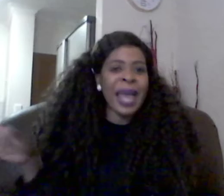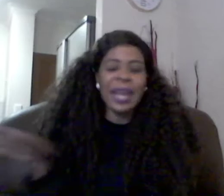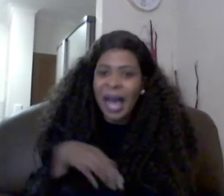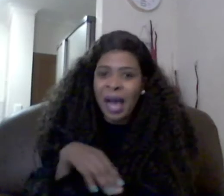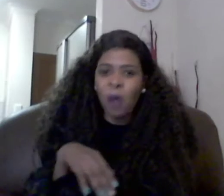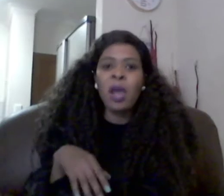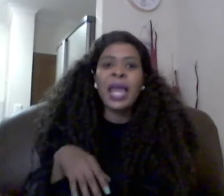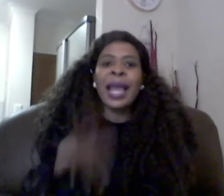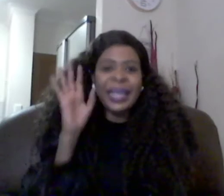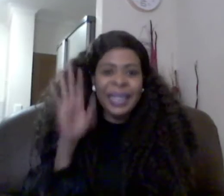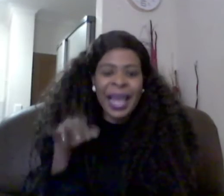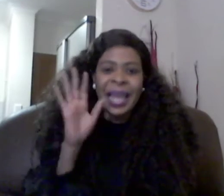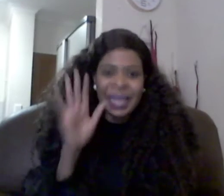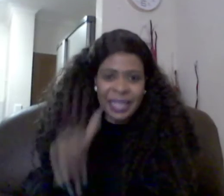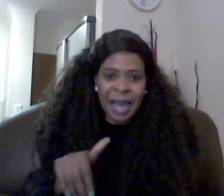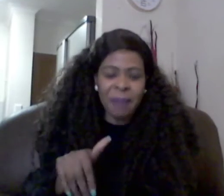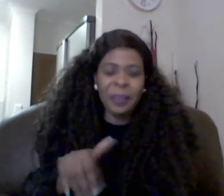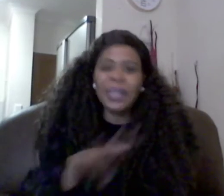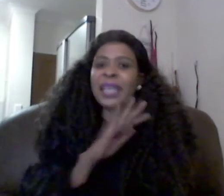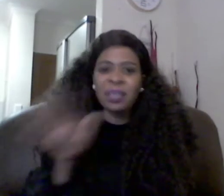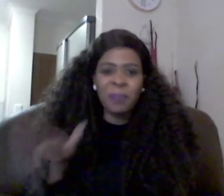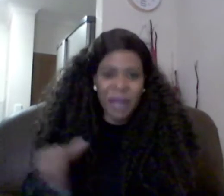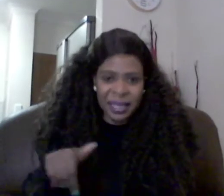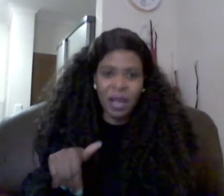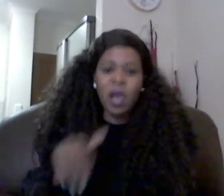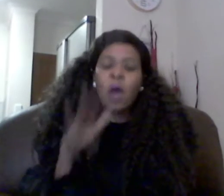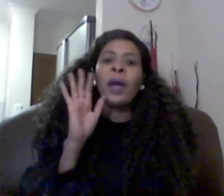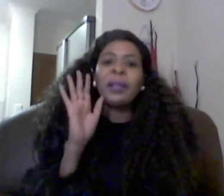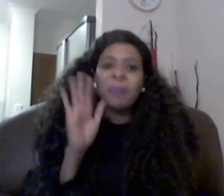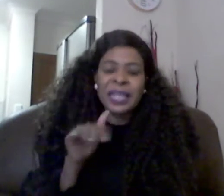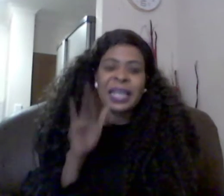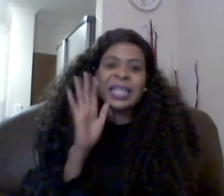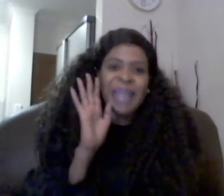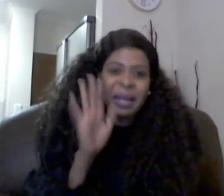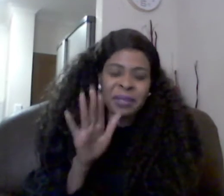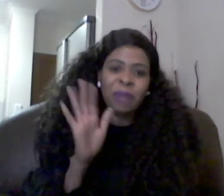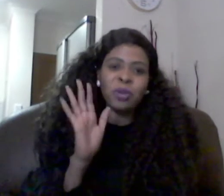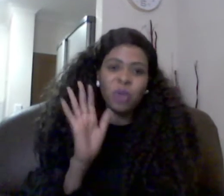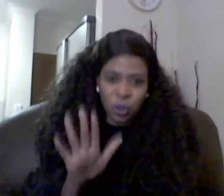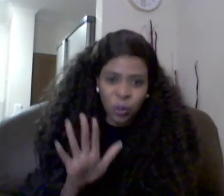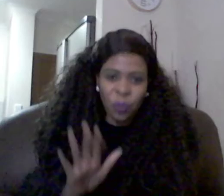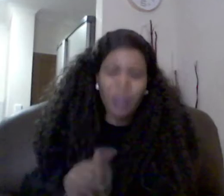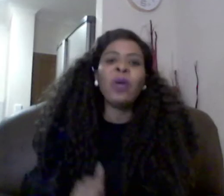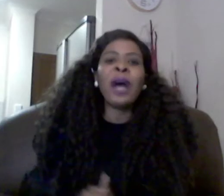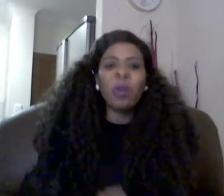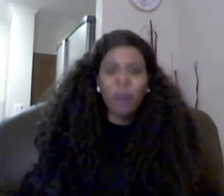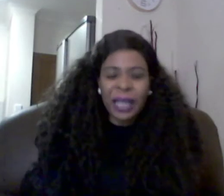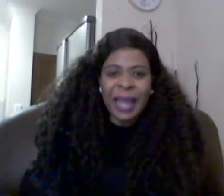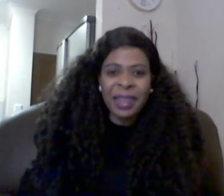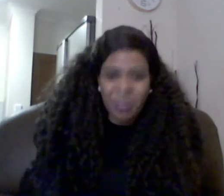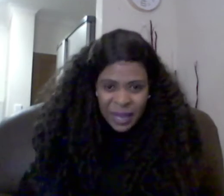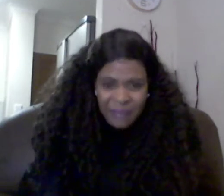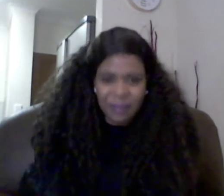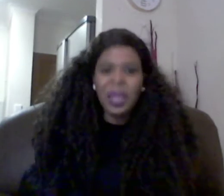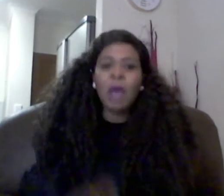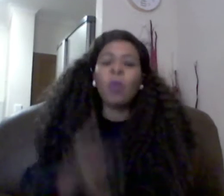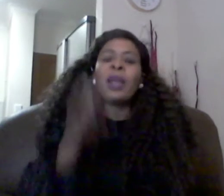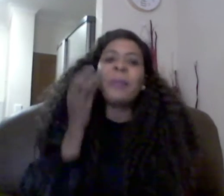and how any day any time but it doesn't matter what matters it comes down to you when you are looking at the person when the